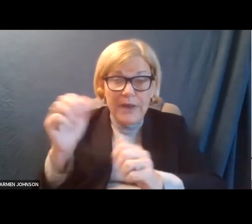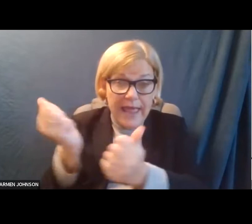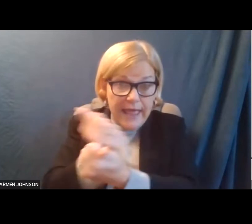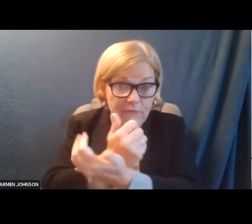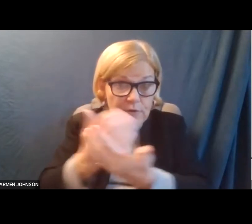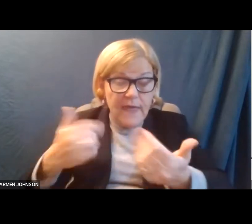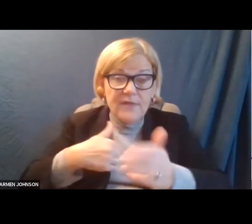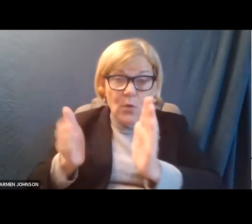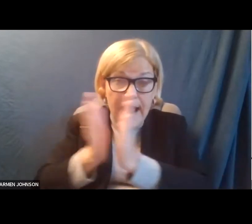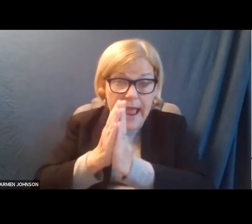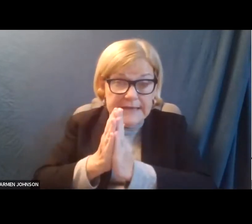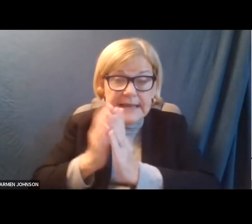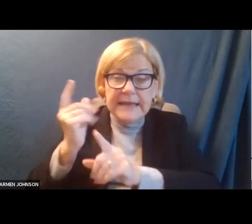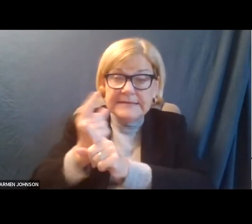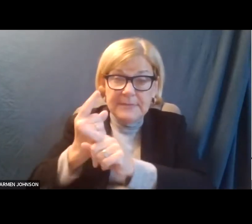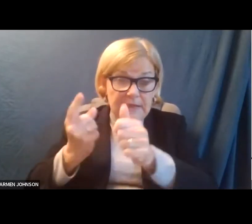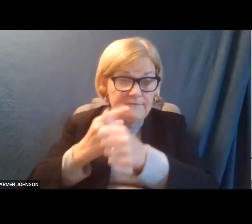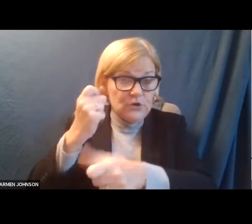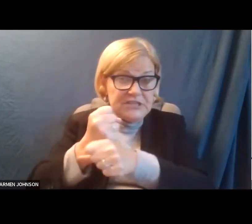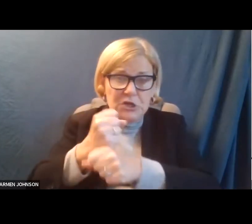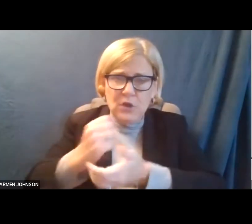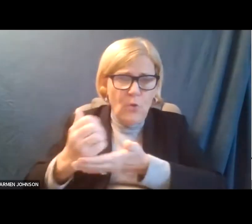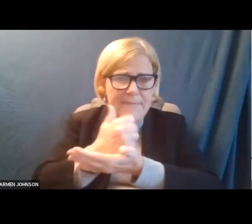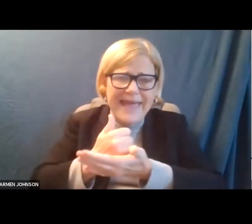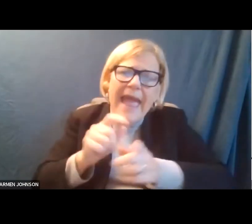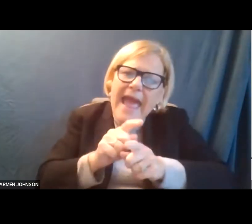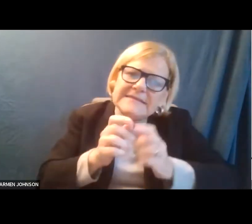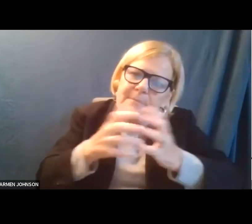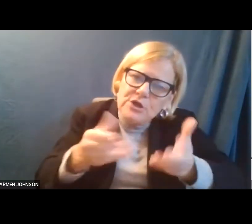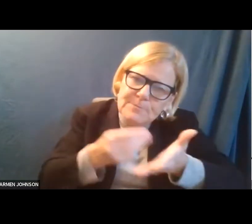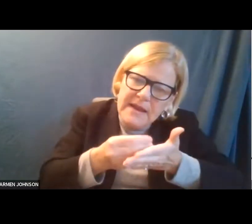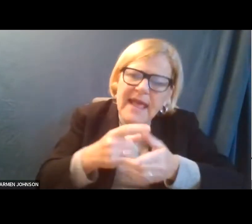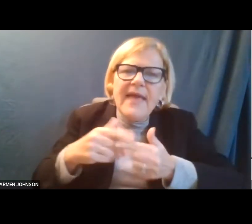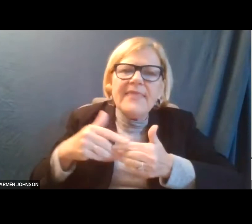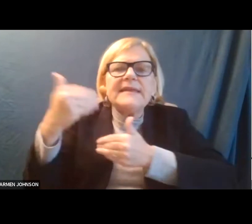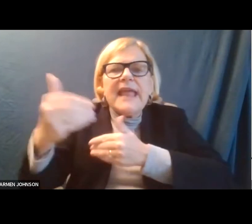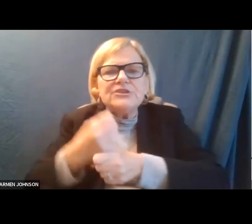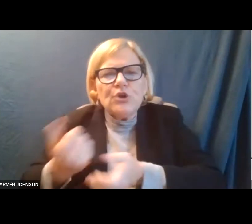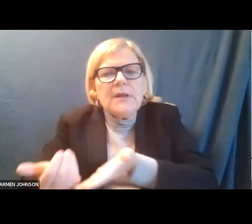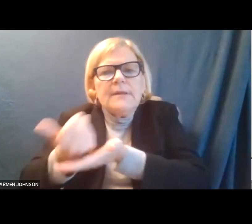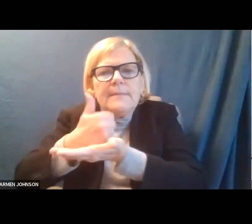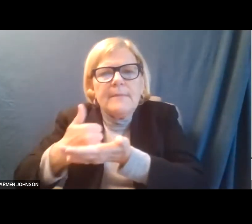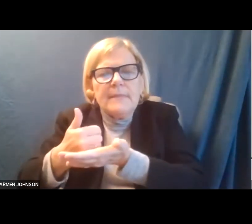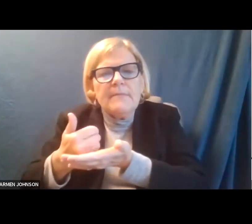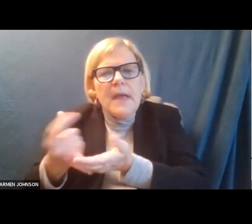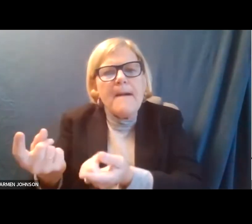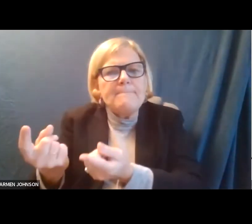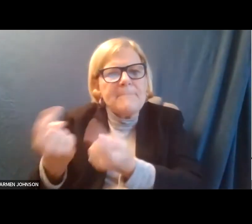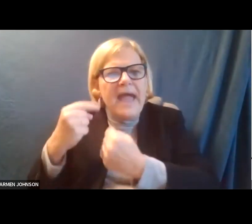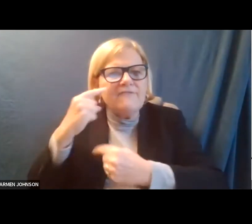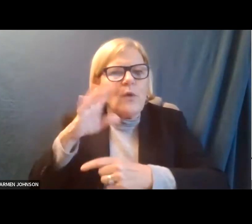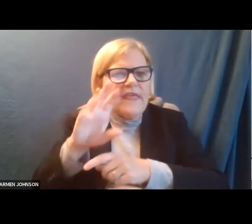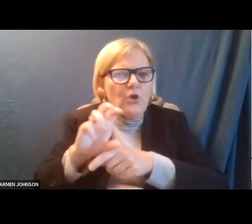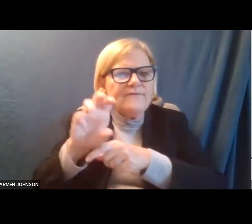that we're asking, typically the first year, they don't make as much money. And then the following years, they make the money back for their